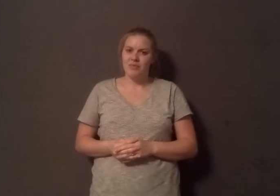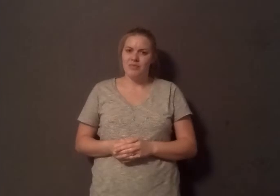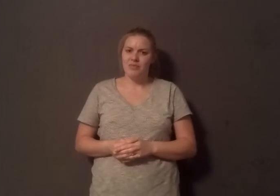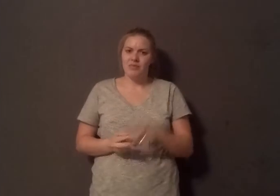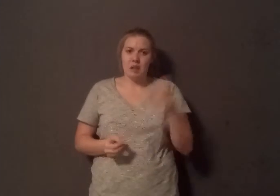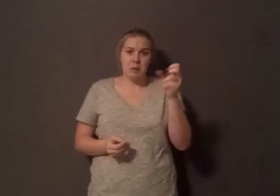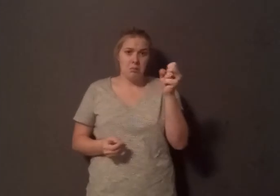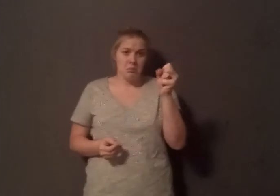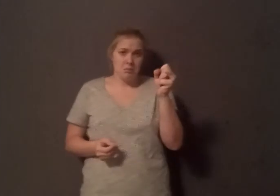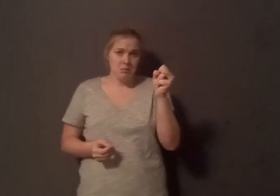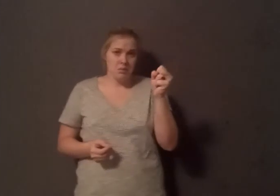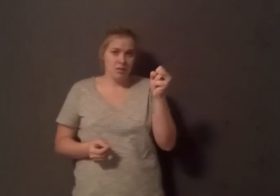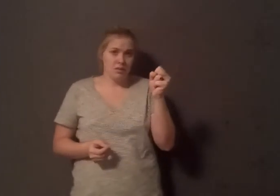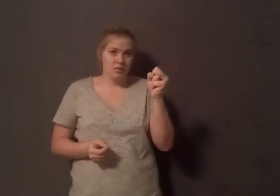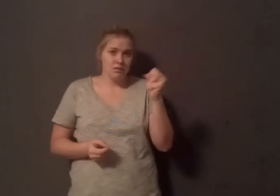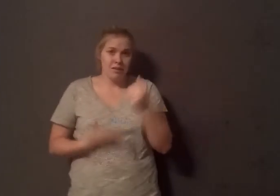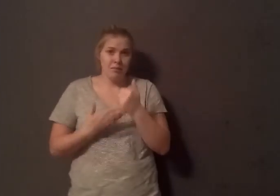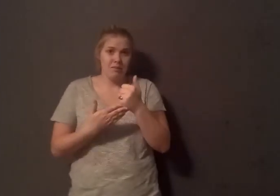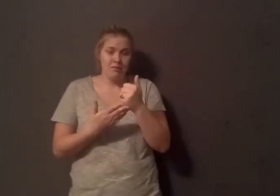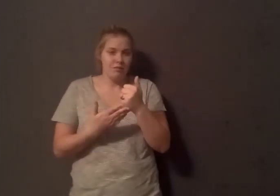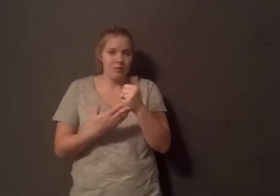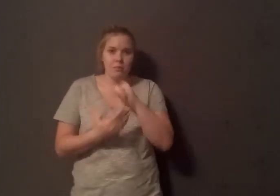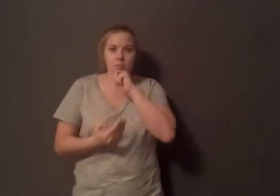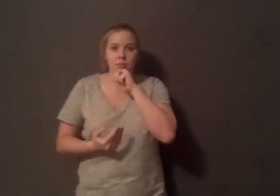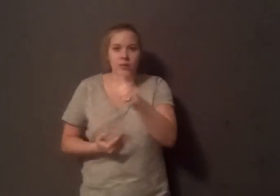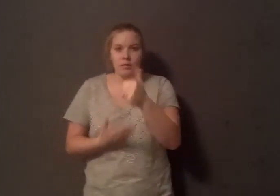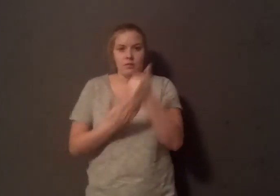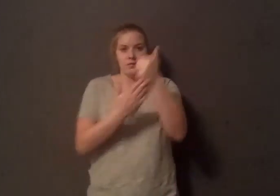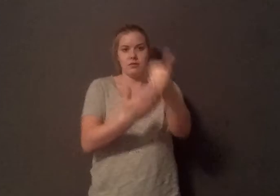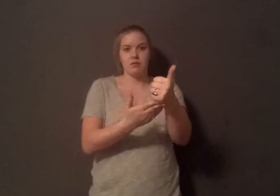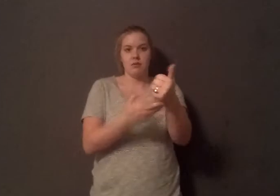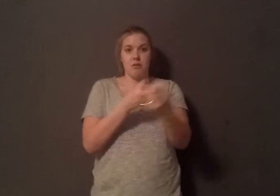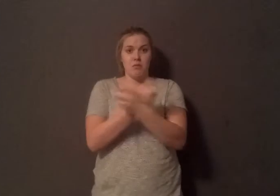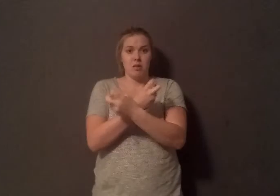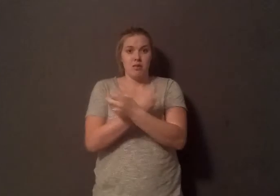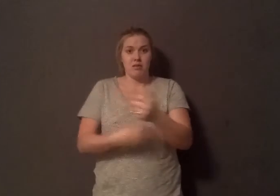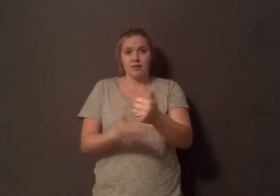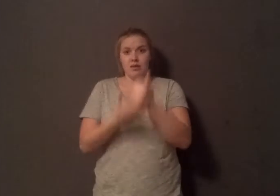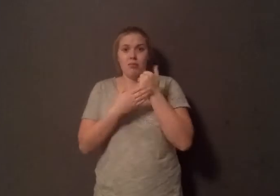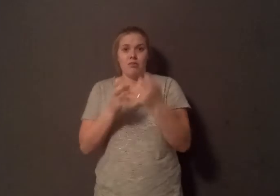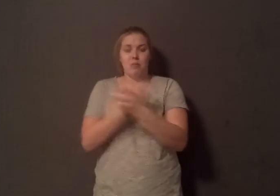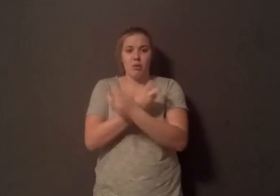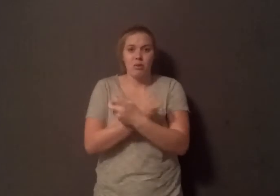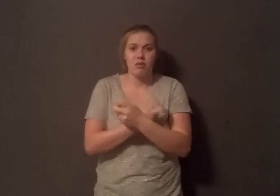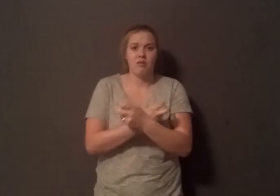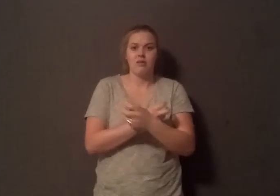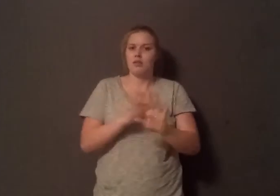zero protection. So, this old notion that somehow milk is going to build strong bones or protect your bones later in life, it's a